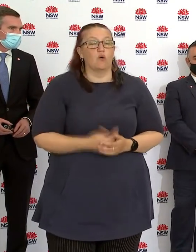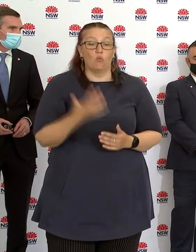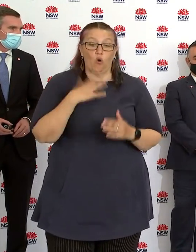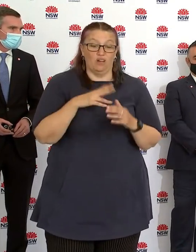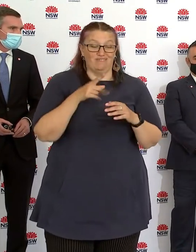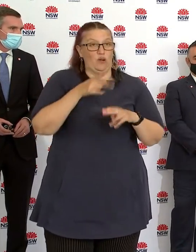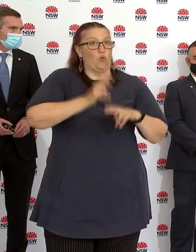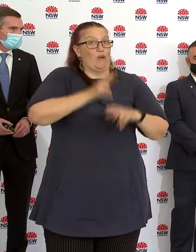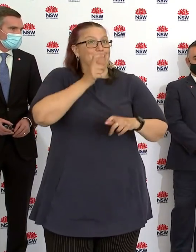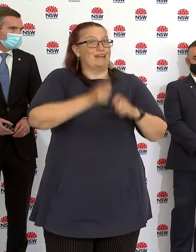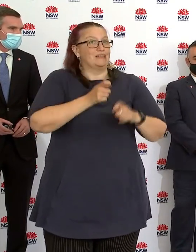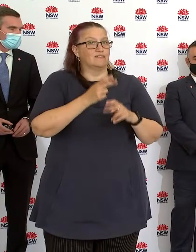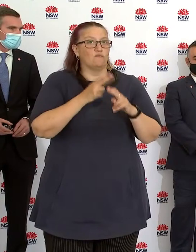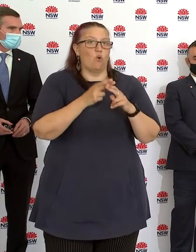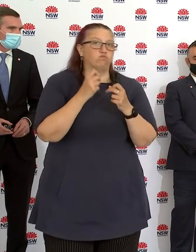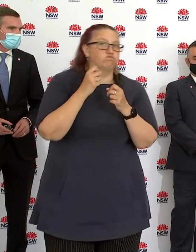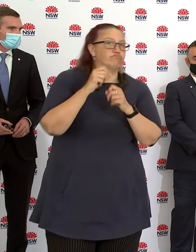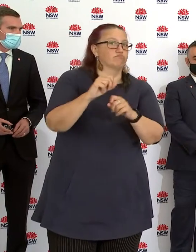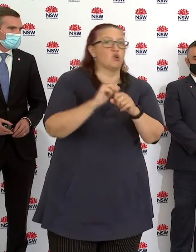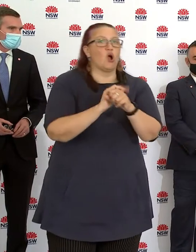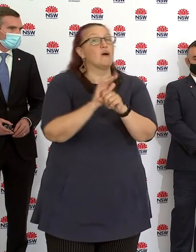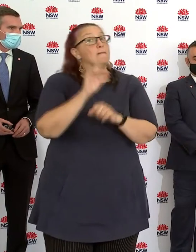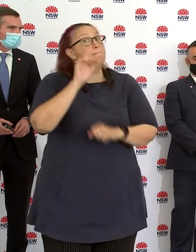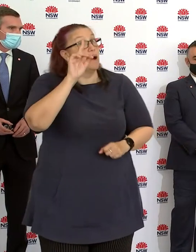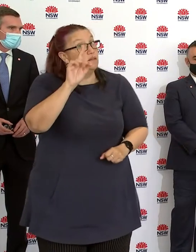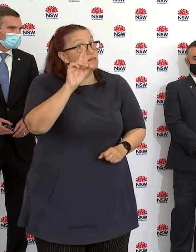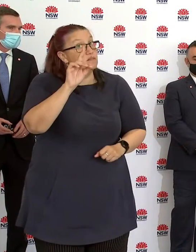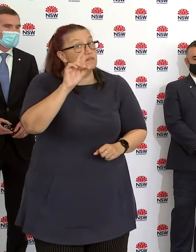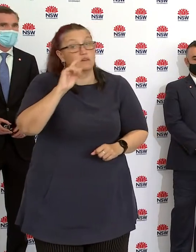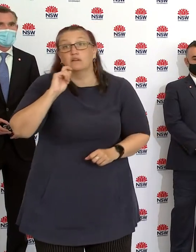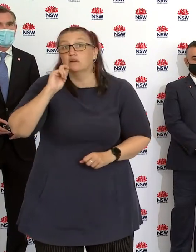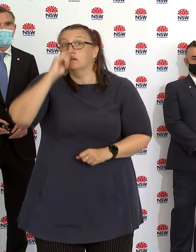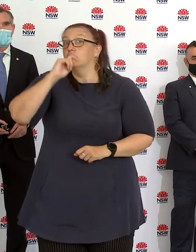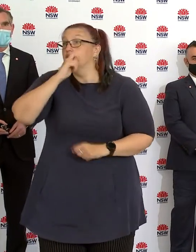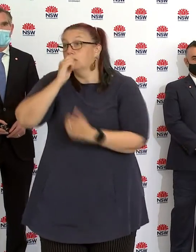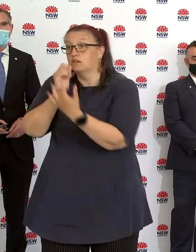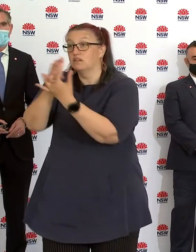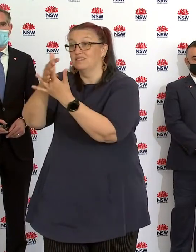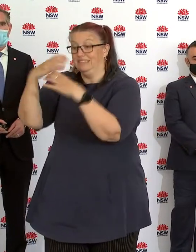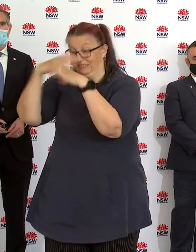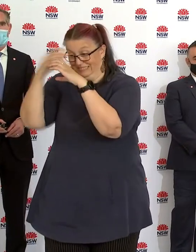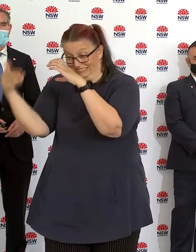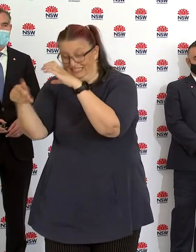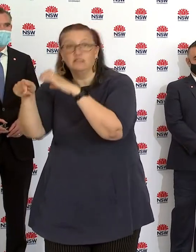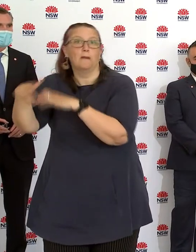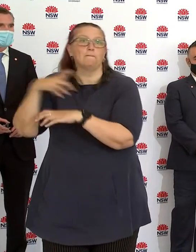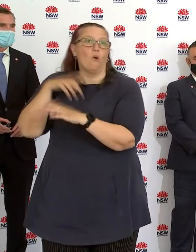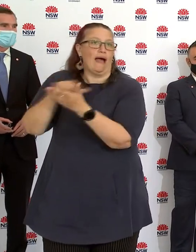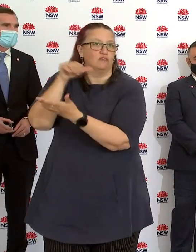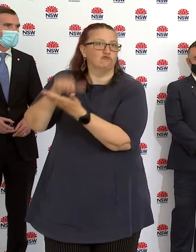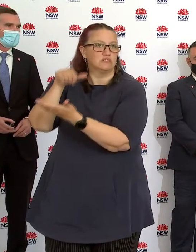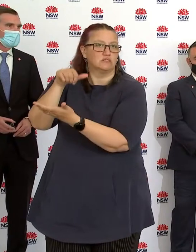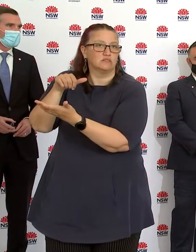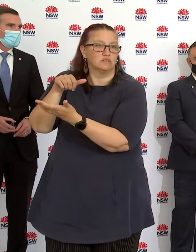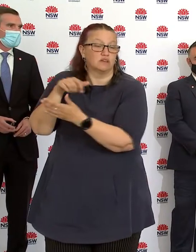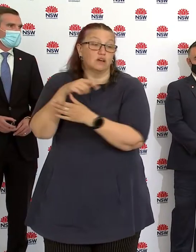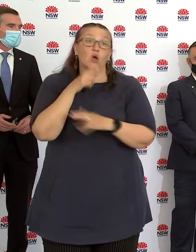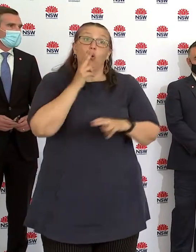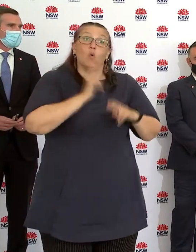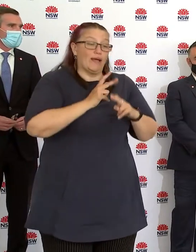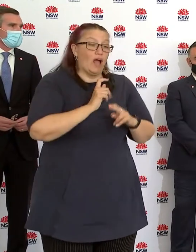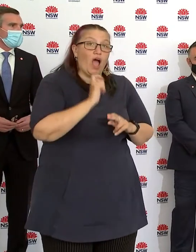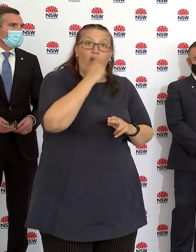But please know that we accept it's not as accurate as other types of testing. But at least it does give us an indication of where cases might be.